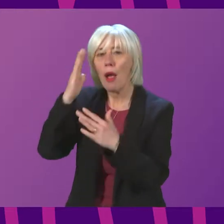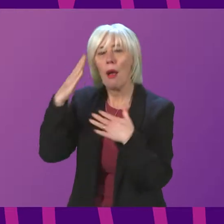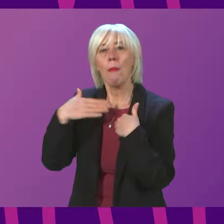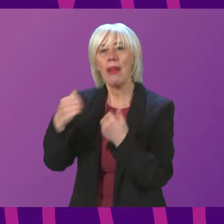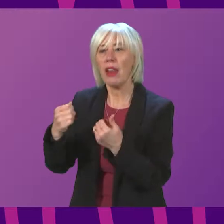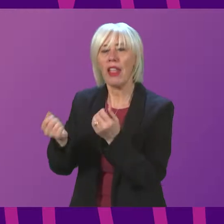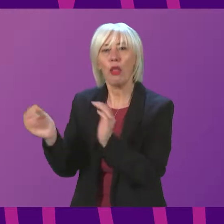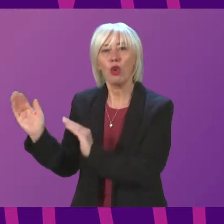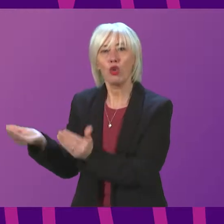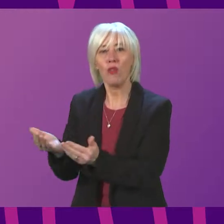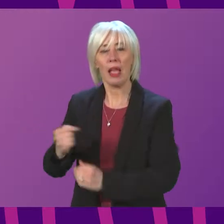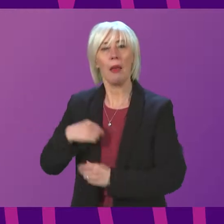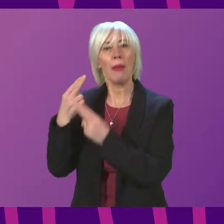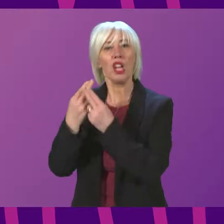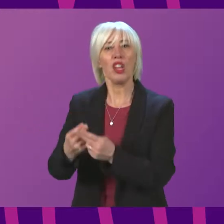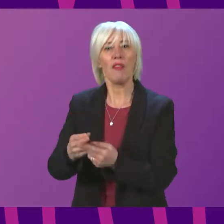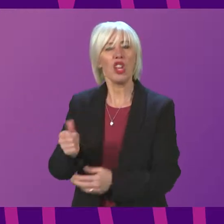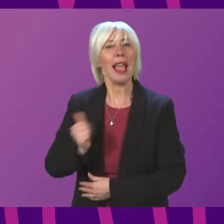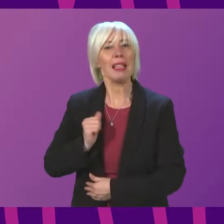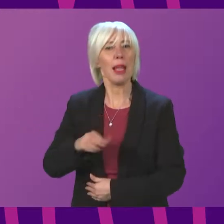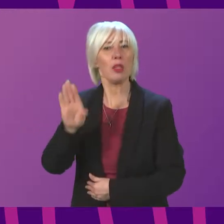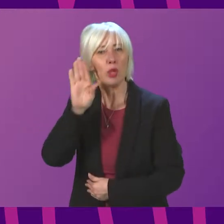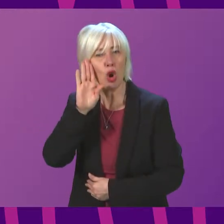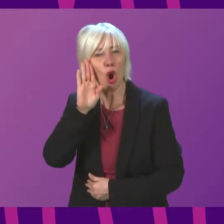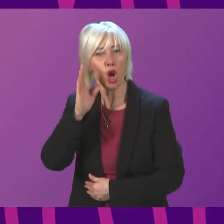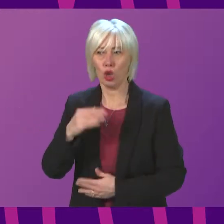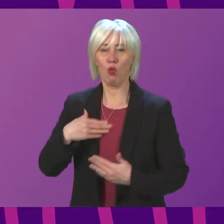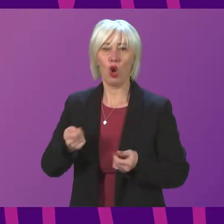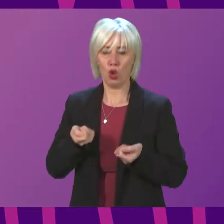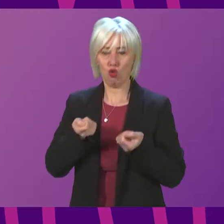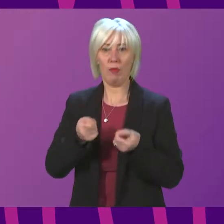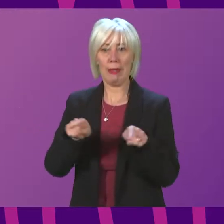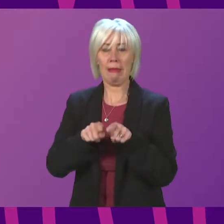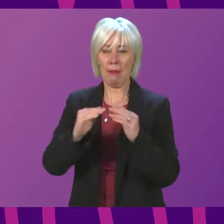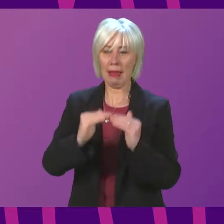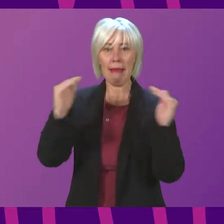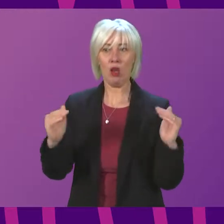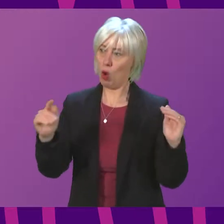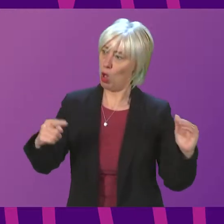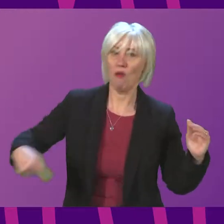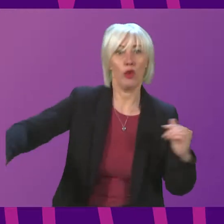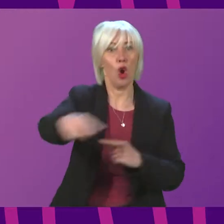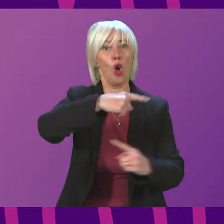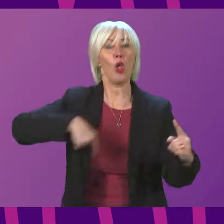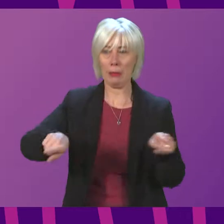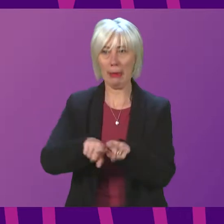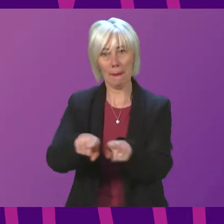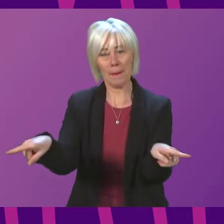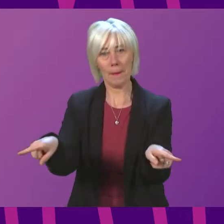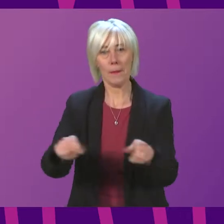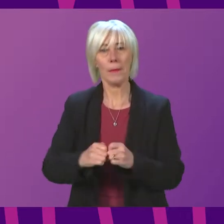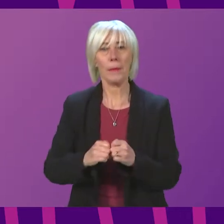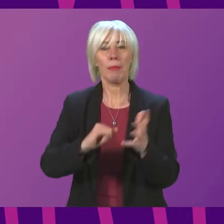generation expect to be heard and to be treated as equal partners to those who hold that power. And,